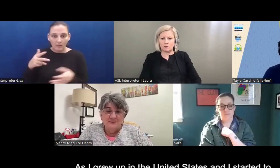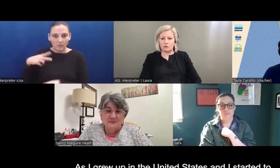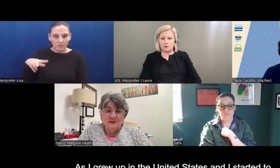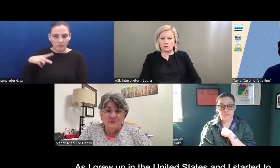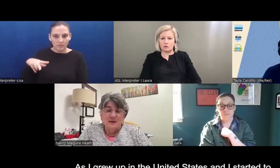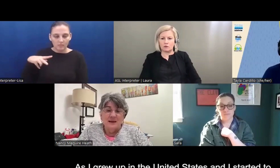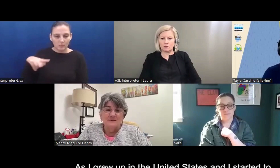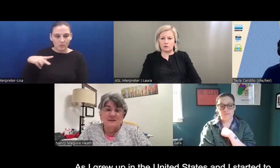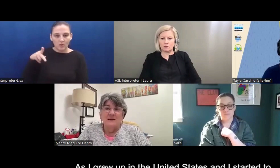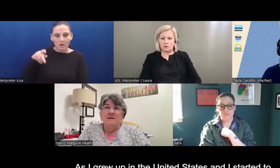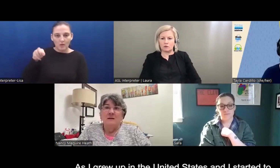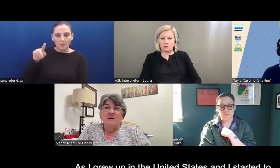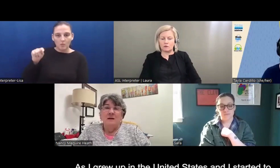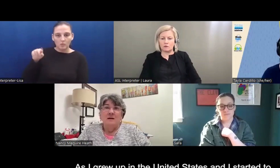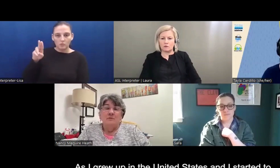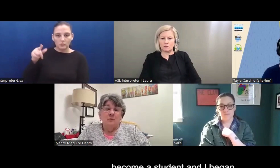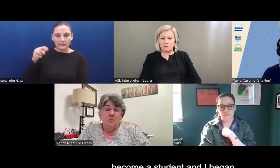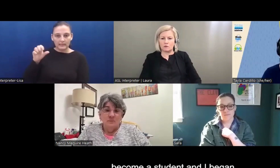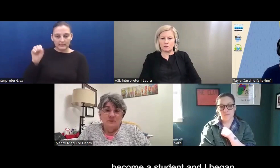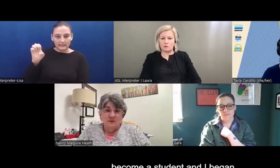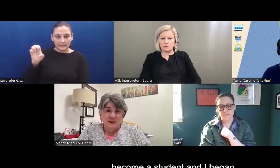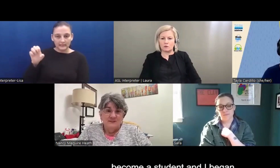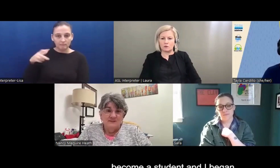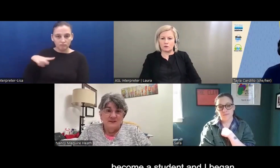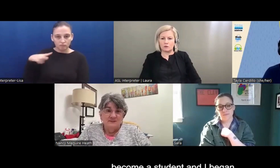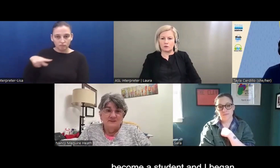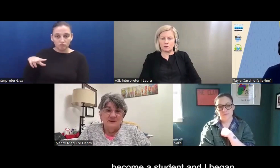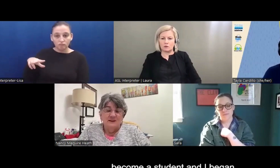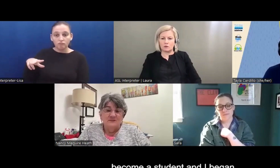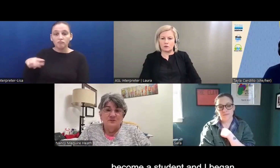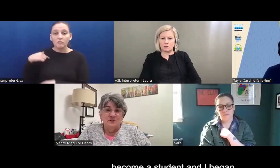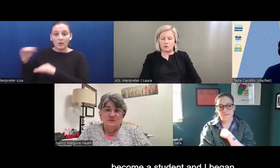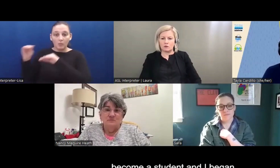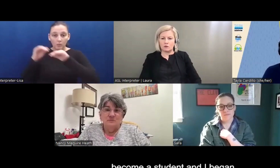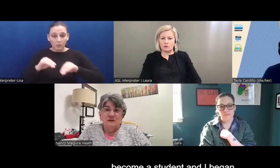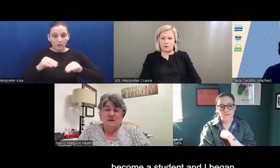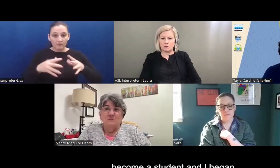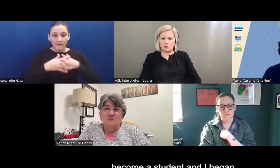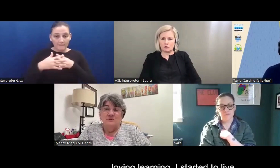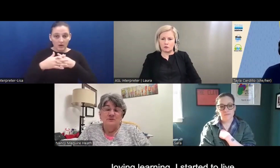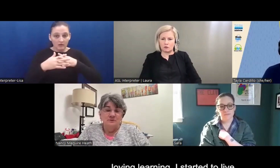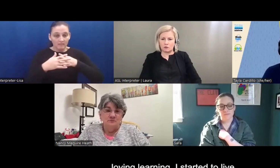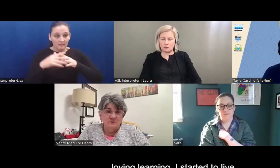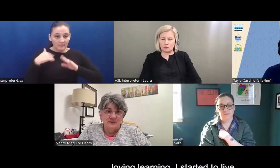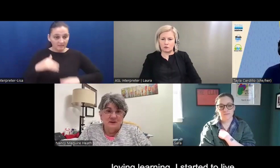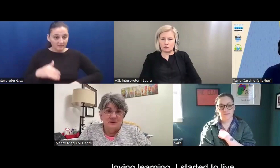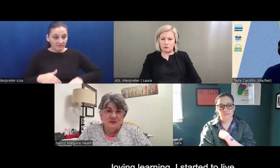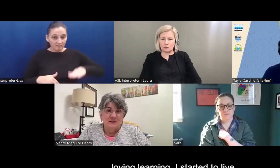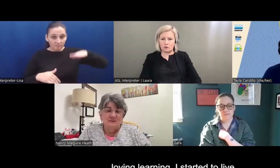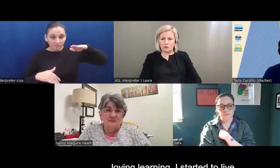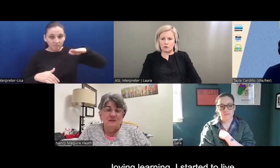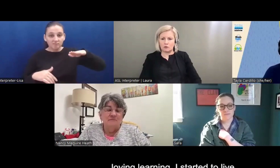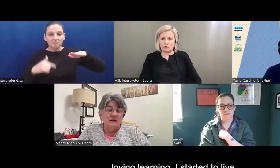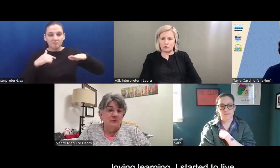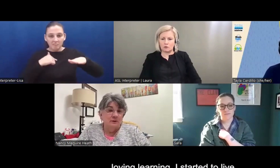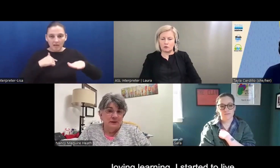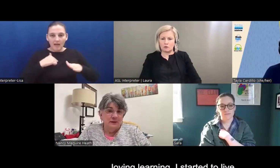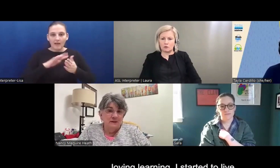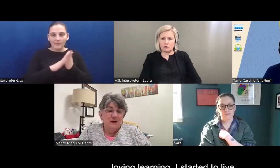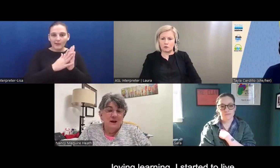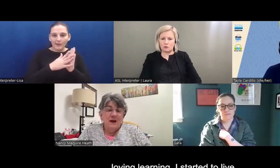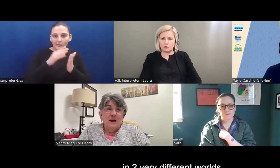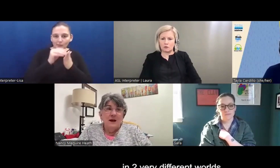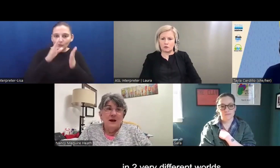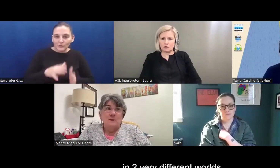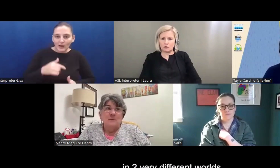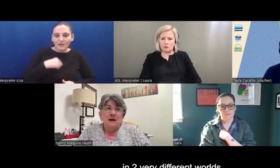And as I grew up in the United States and I started to become a student and I began loving learning,